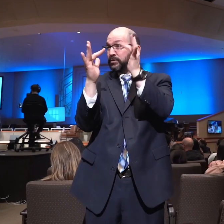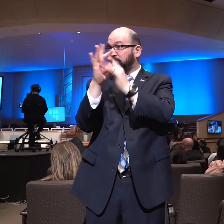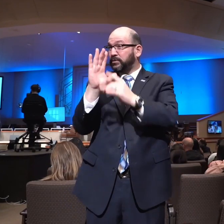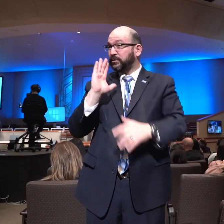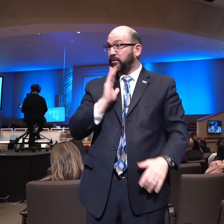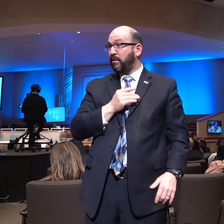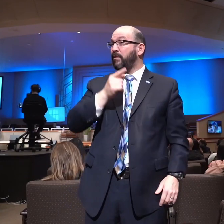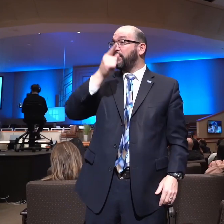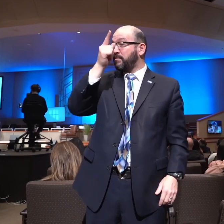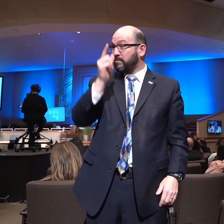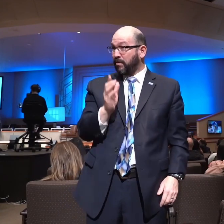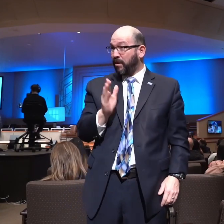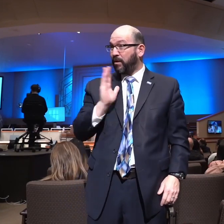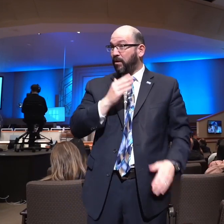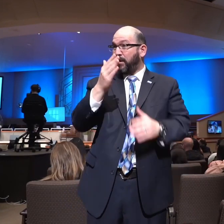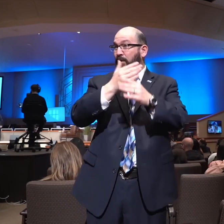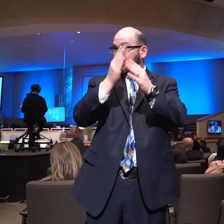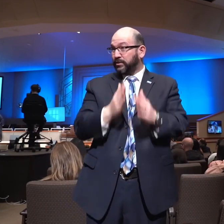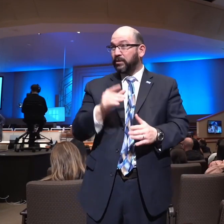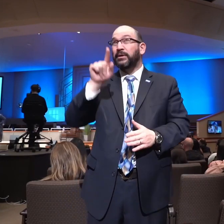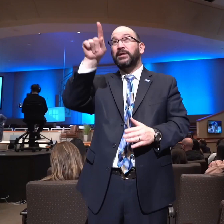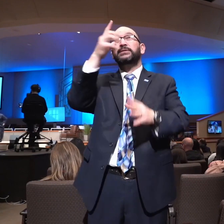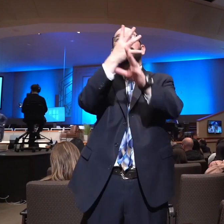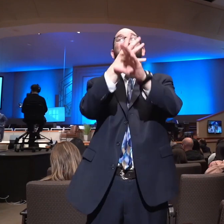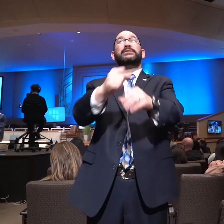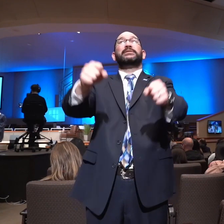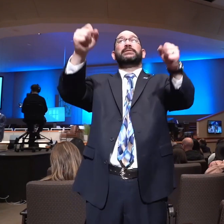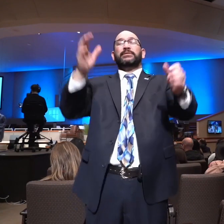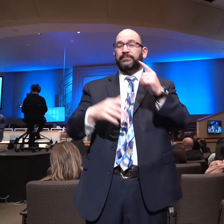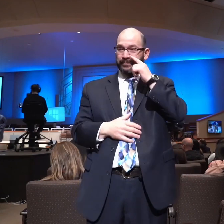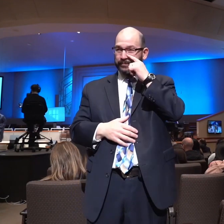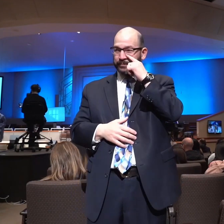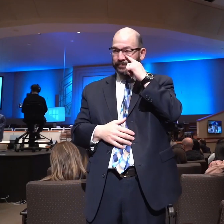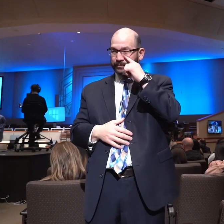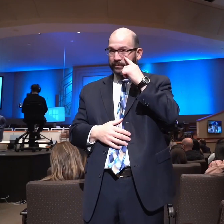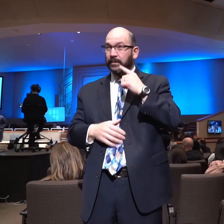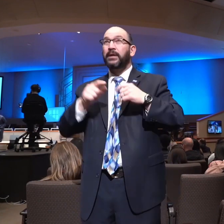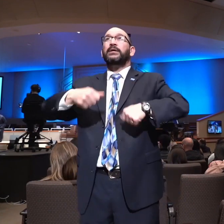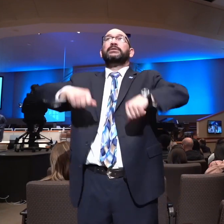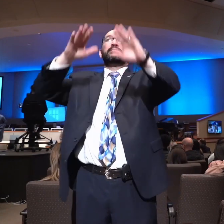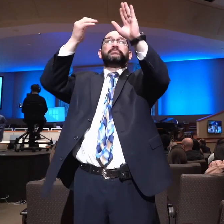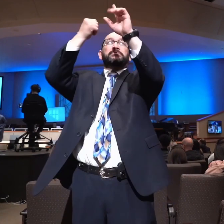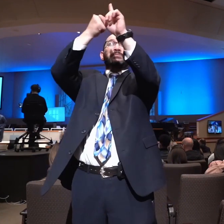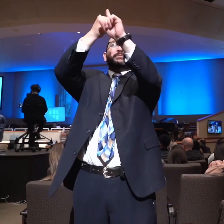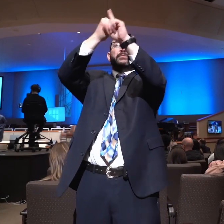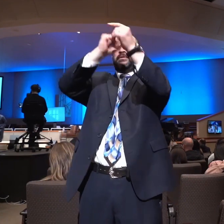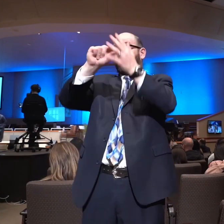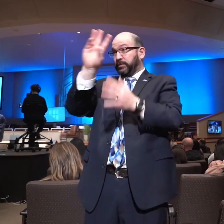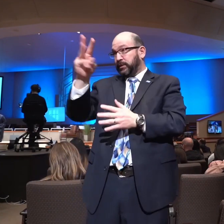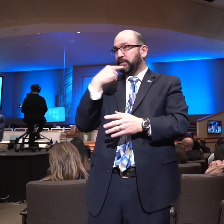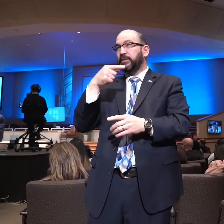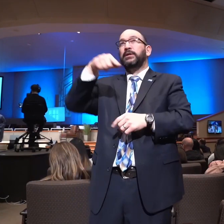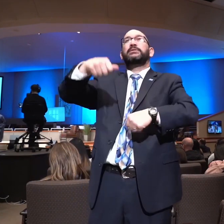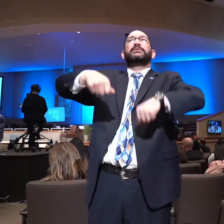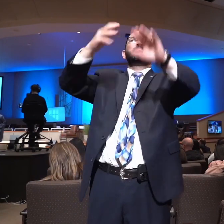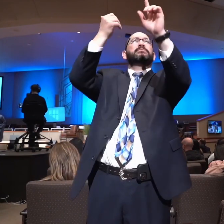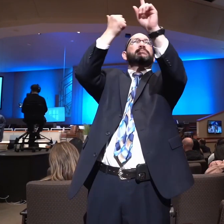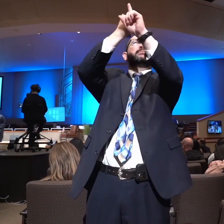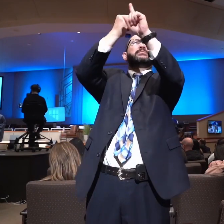Thirdly, He is the Savior. Notice in verse 6, the Bible says, who gave Himself a ransom for all